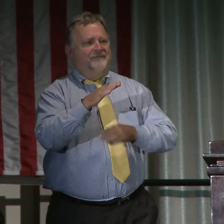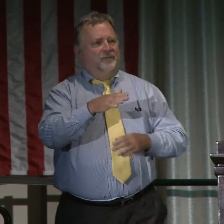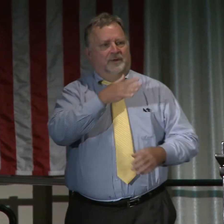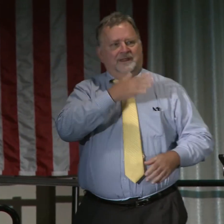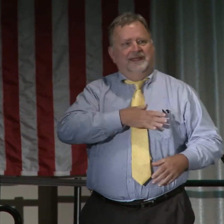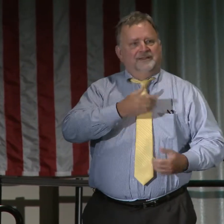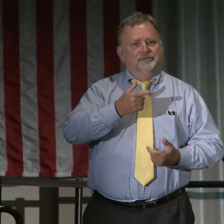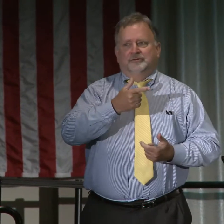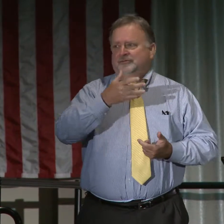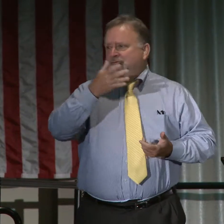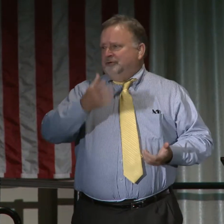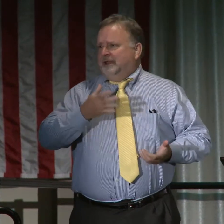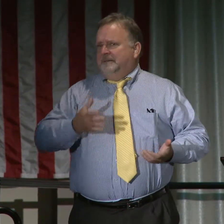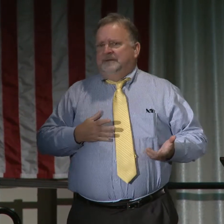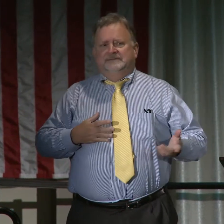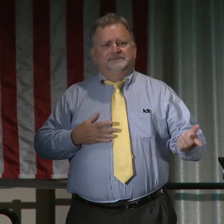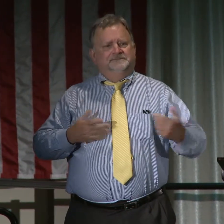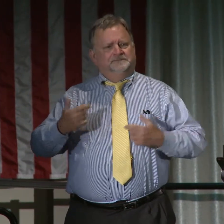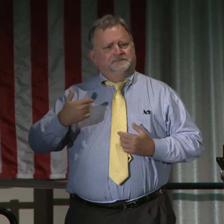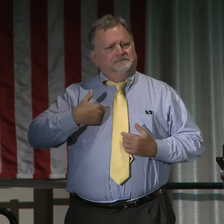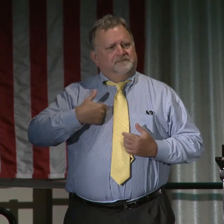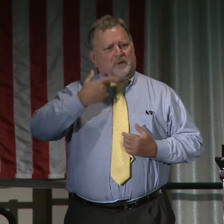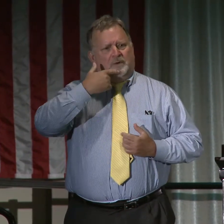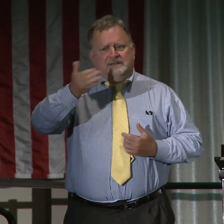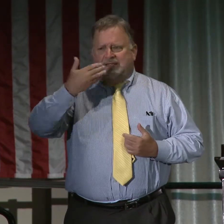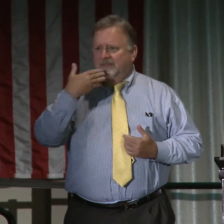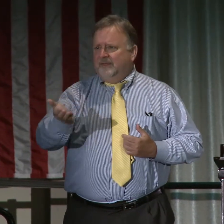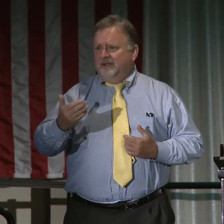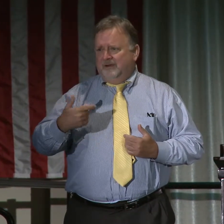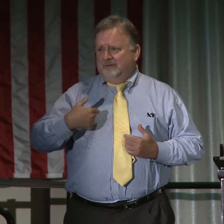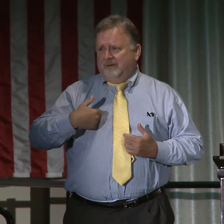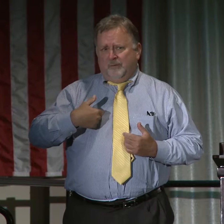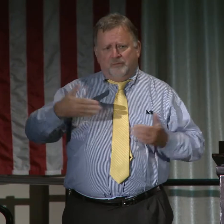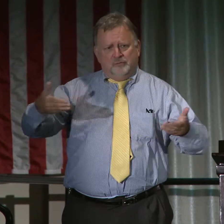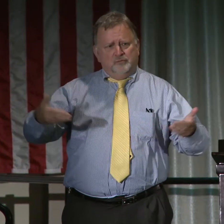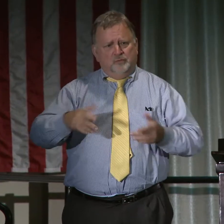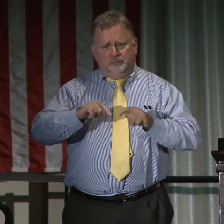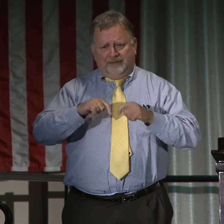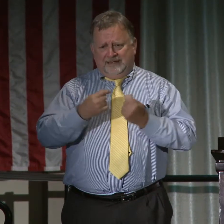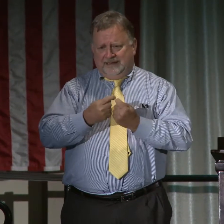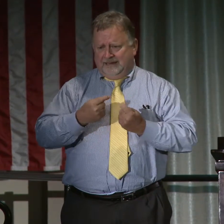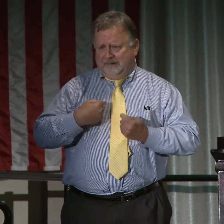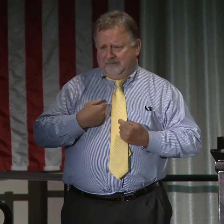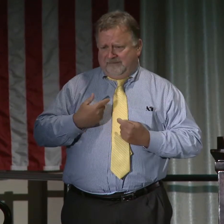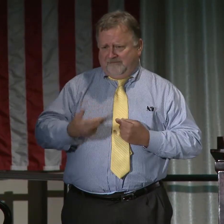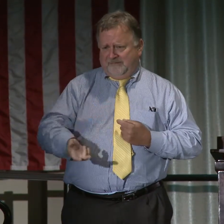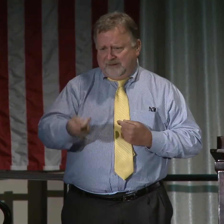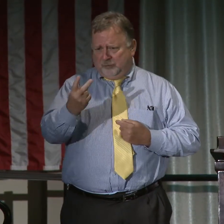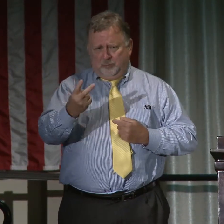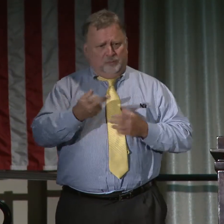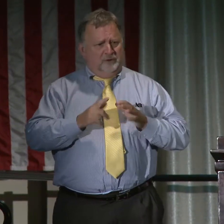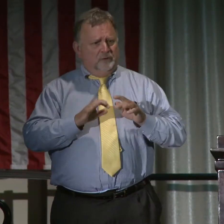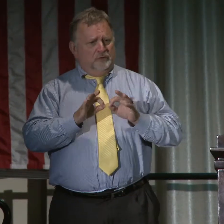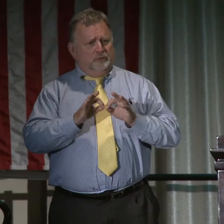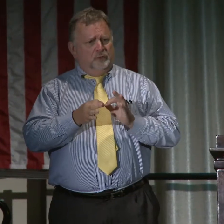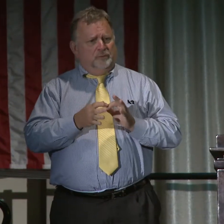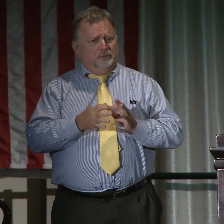Good afternoon, ladies and gentlemen. I want to say thank you so much for coming here. And I want to